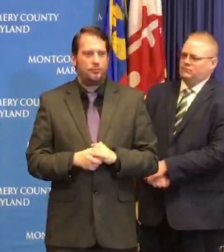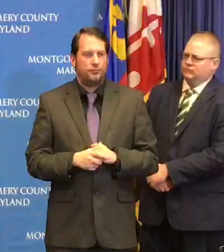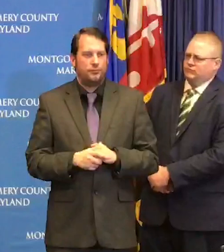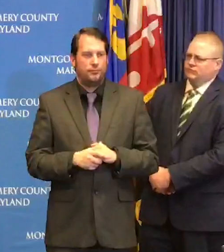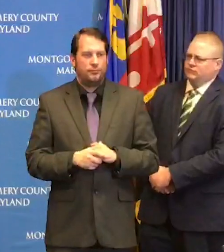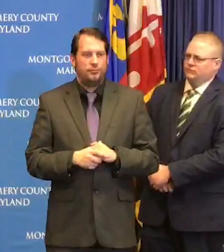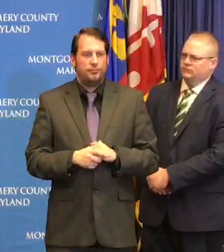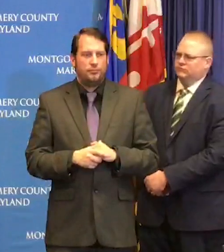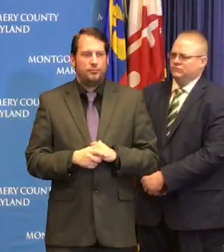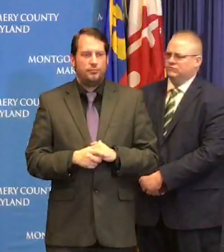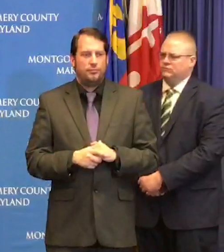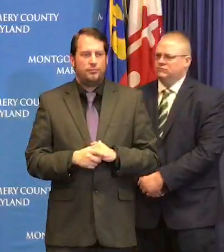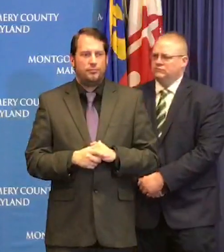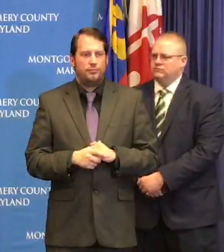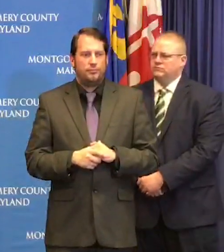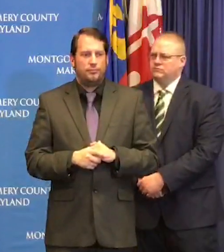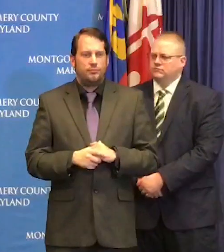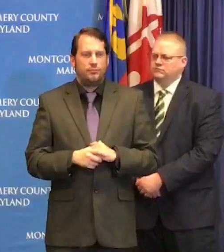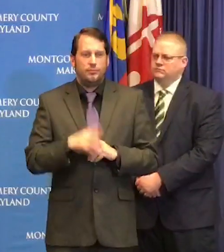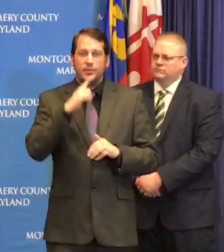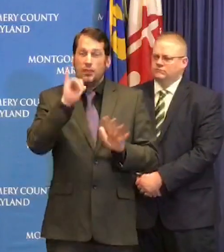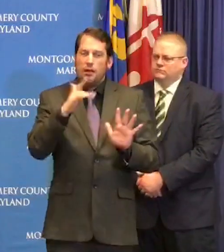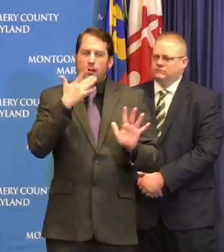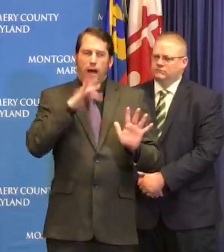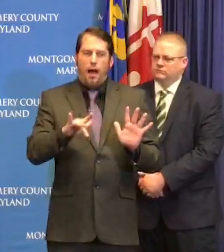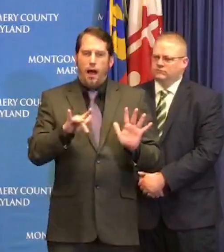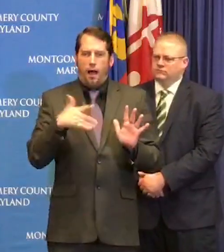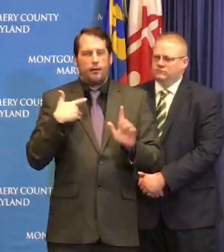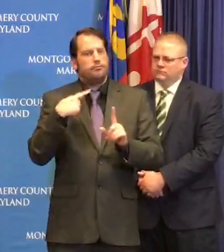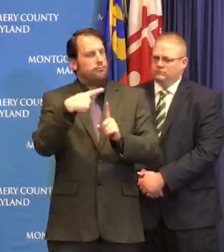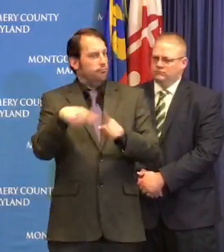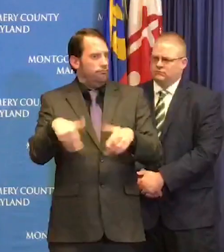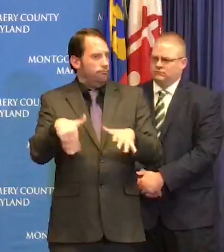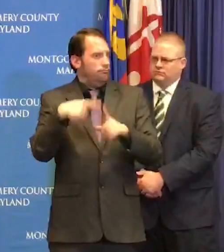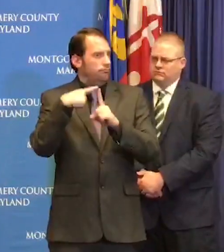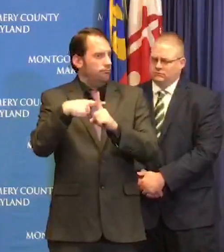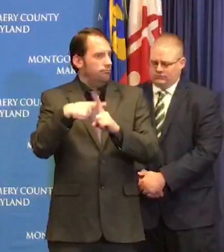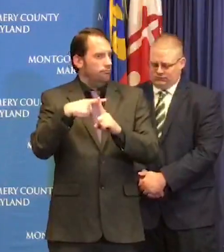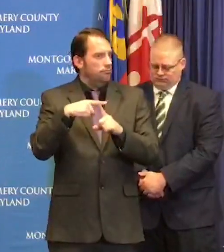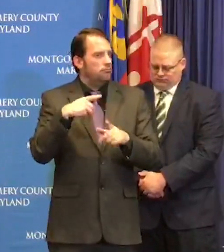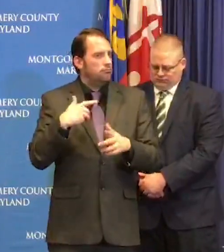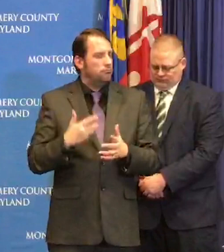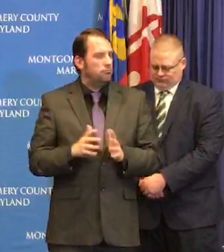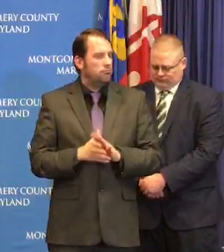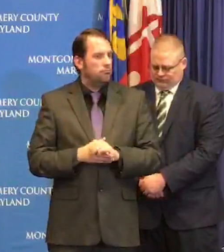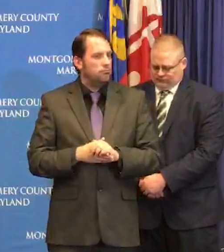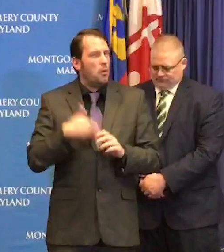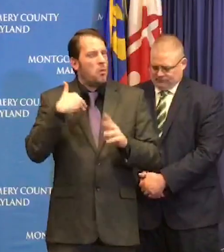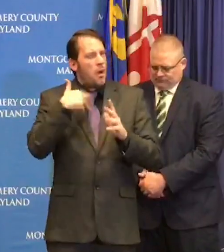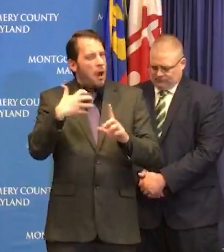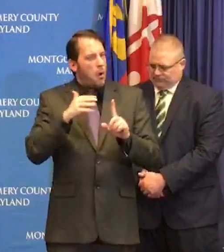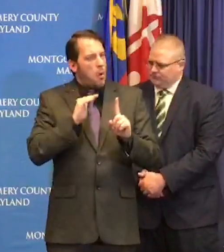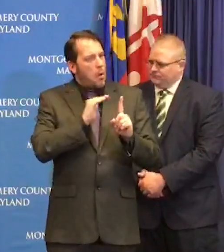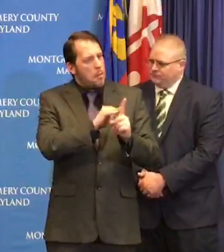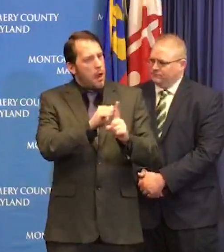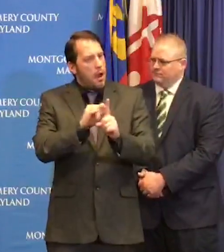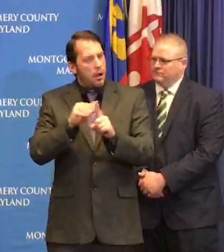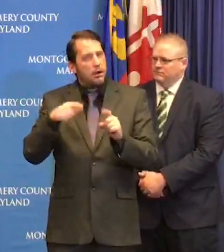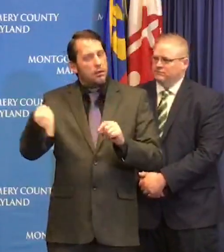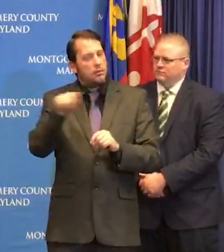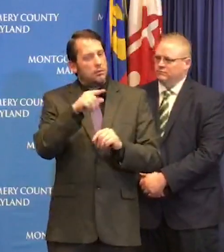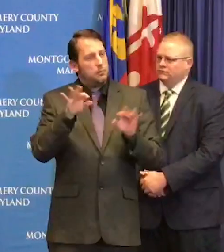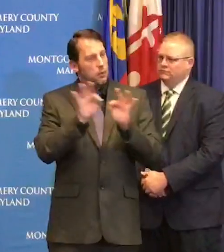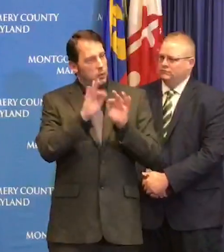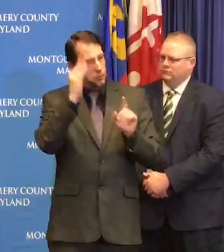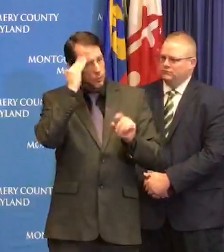that is a good reminder that we've talked about to enforce that having a diagnosis of COVID-19